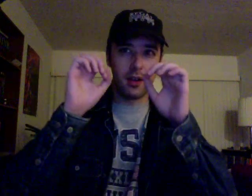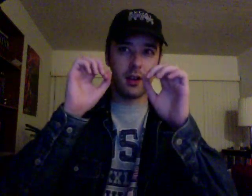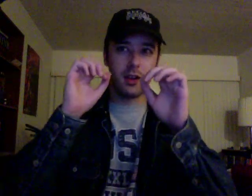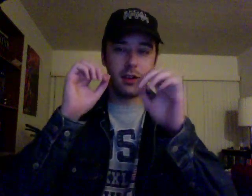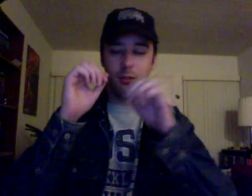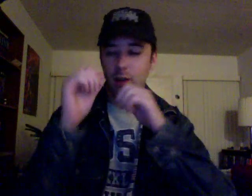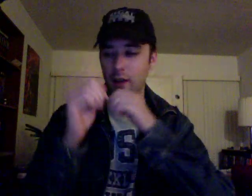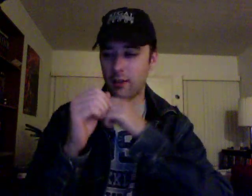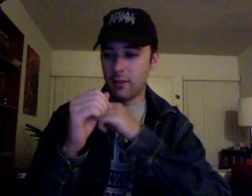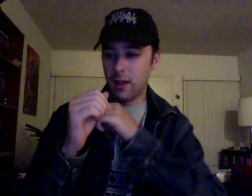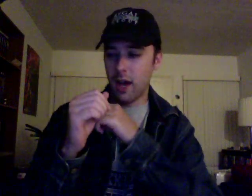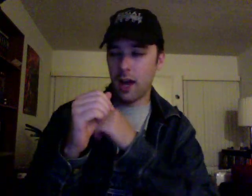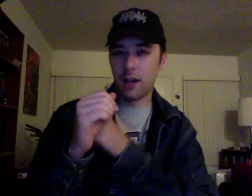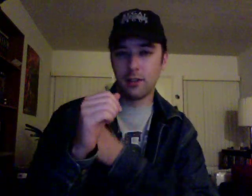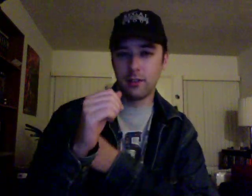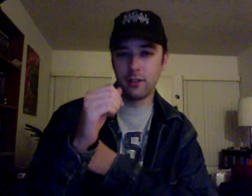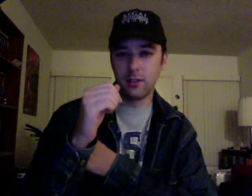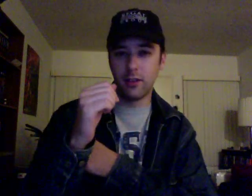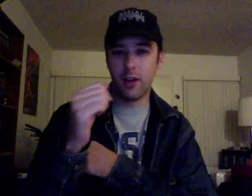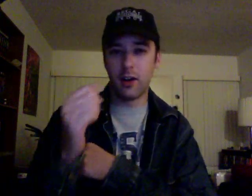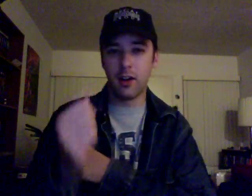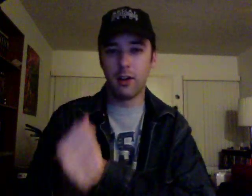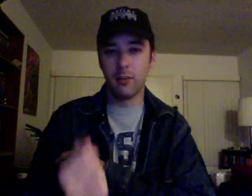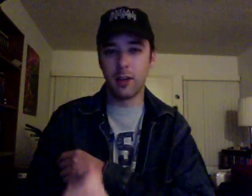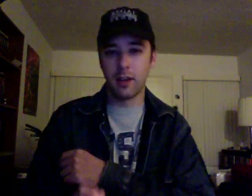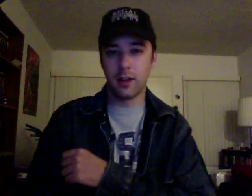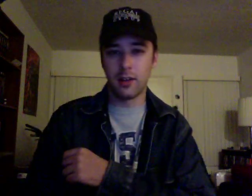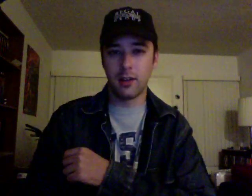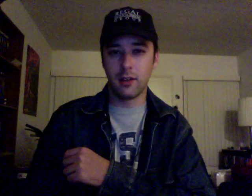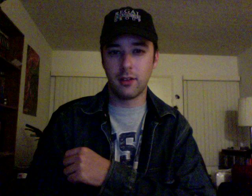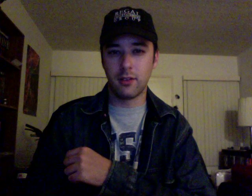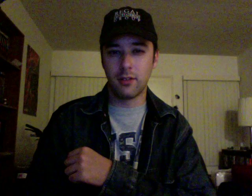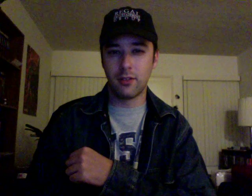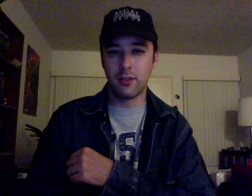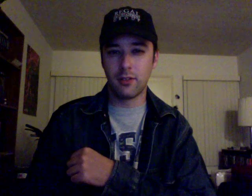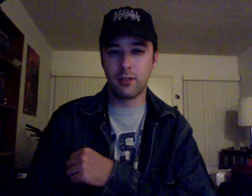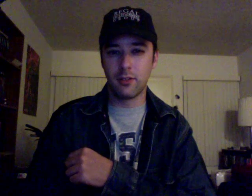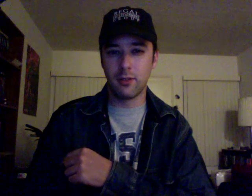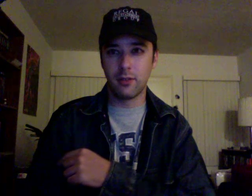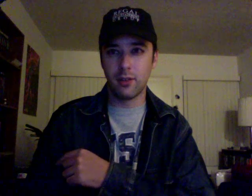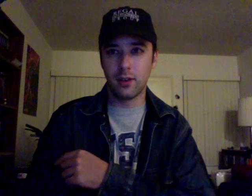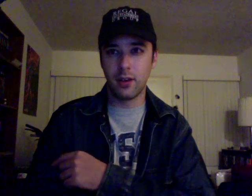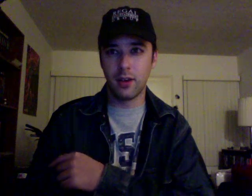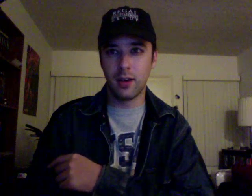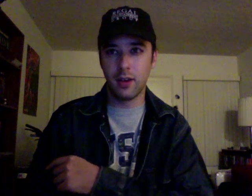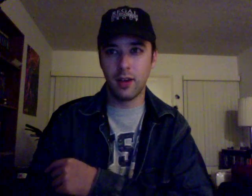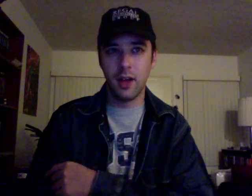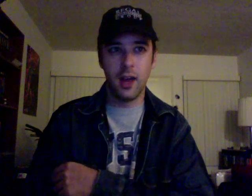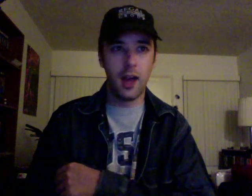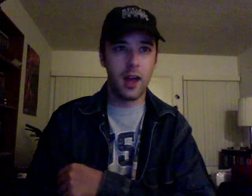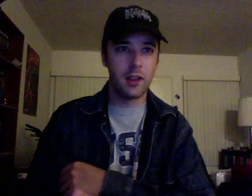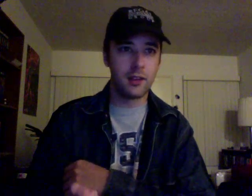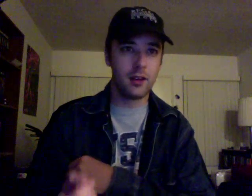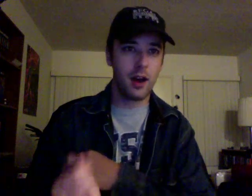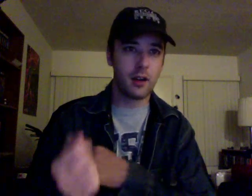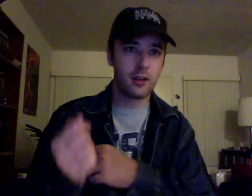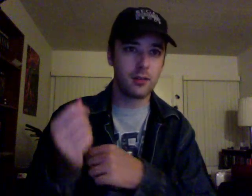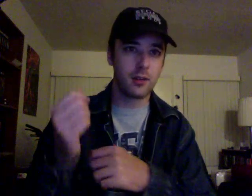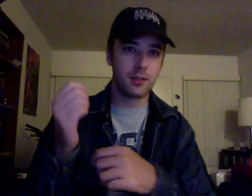and he writes lines on his arm like a tree. And the doctor wants to